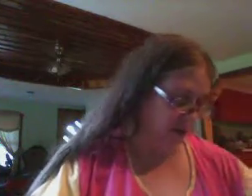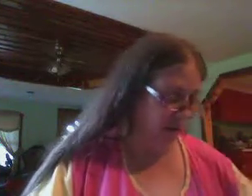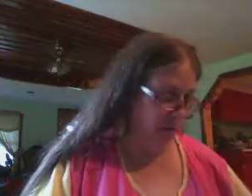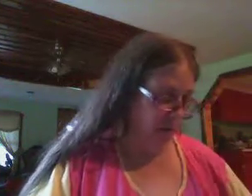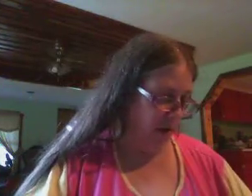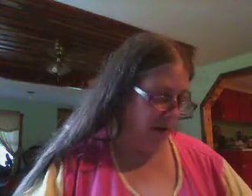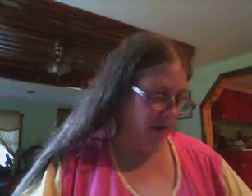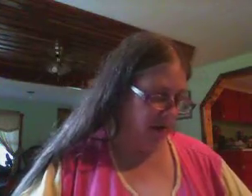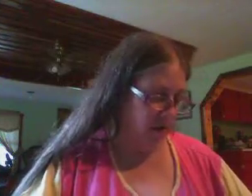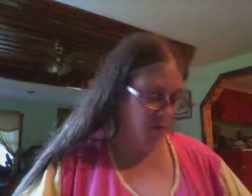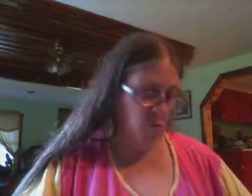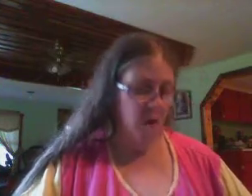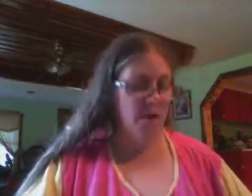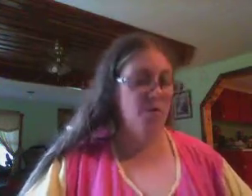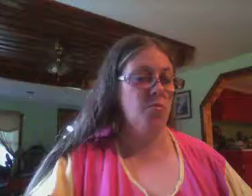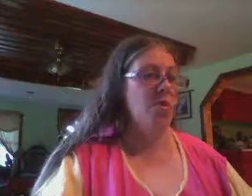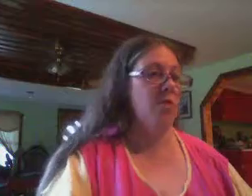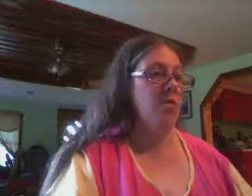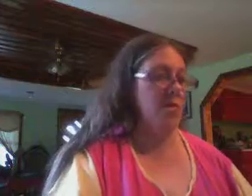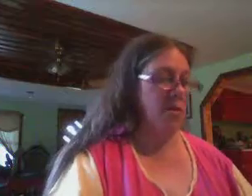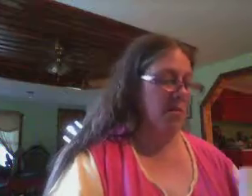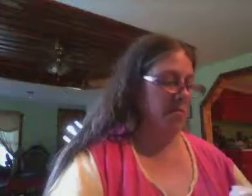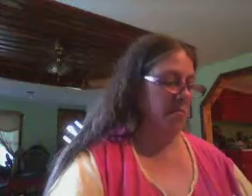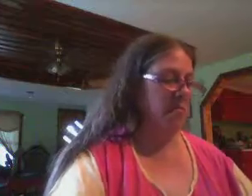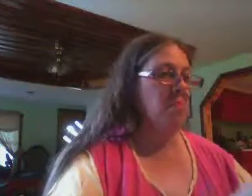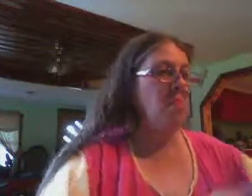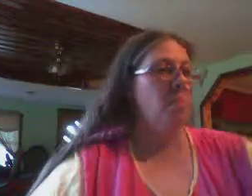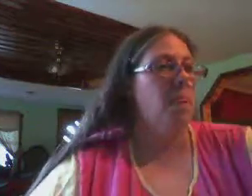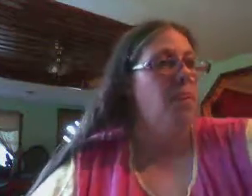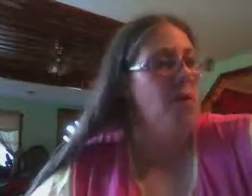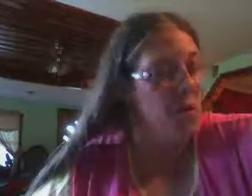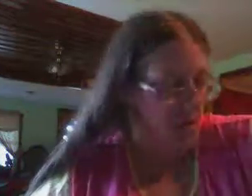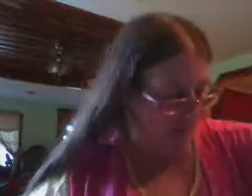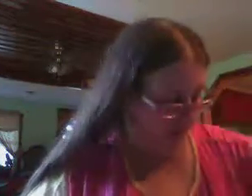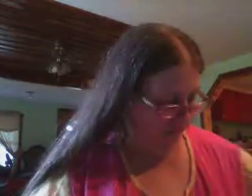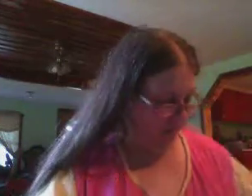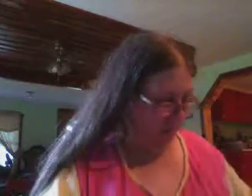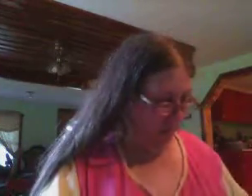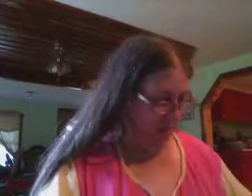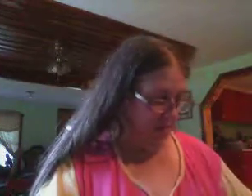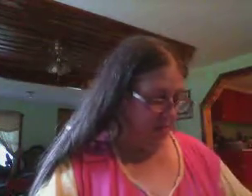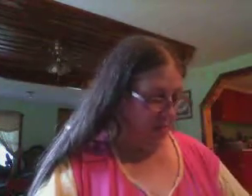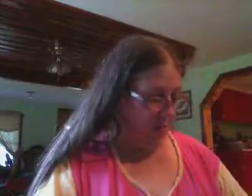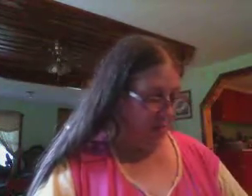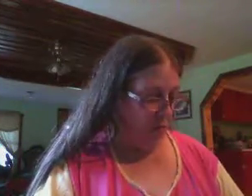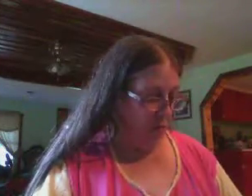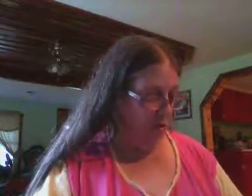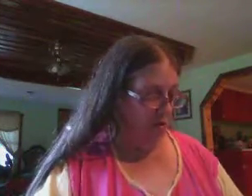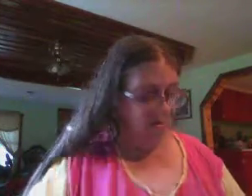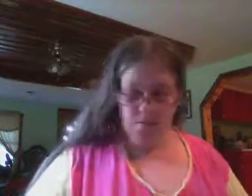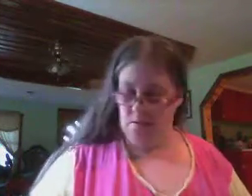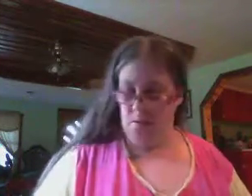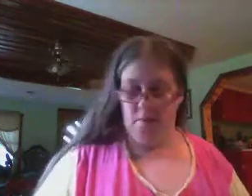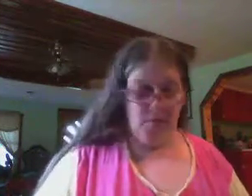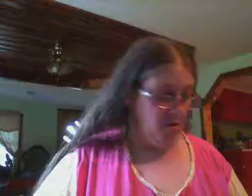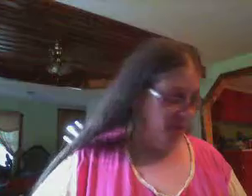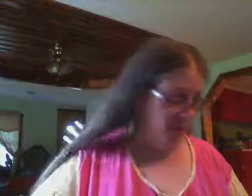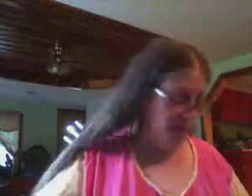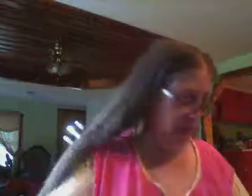Impolitic, not politic, unwise. Whatever that means. Alright. So, that is our thought word. So, leave in the comments